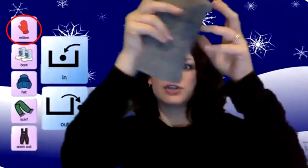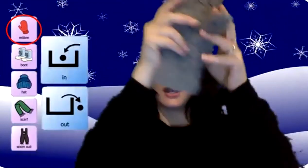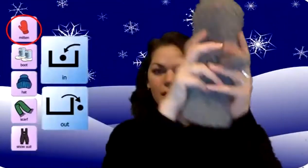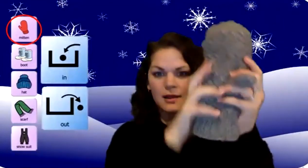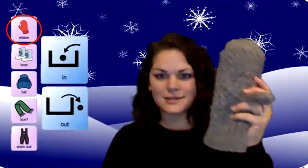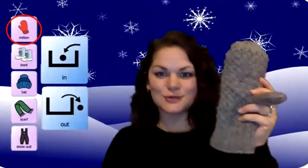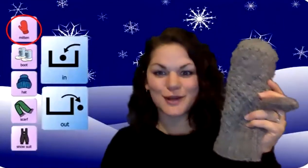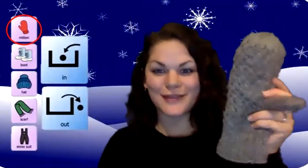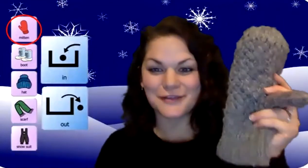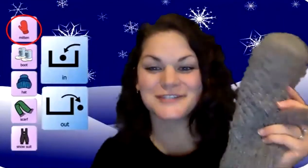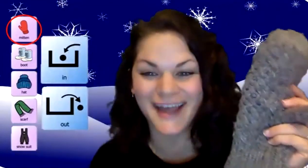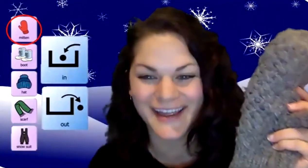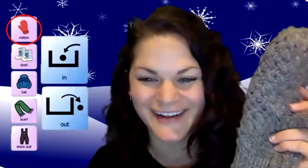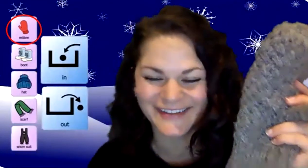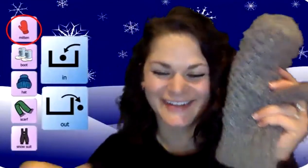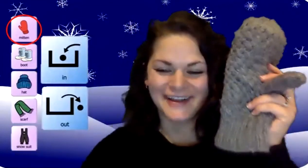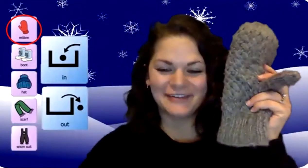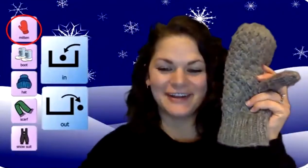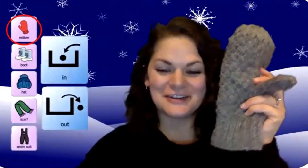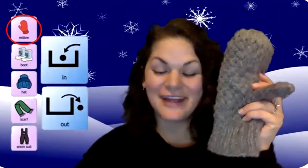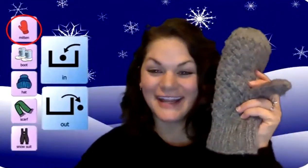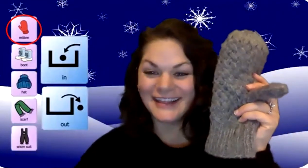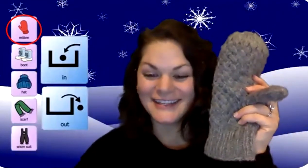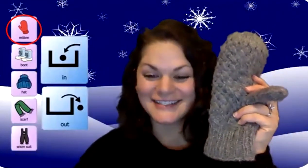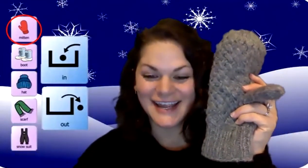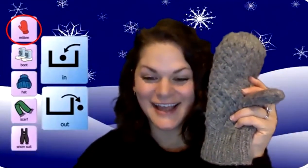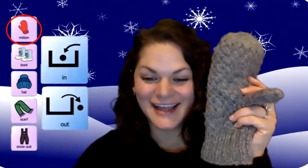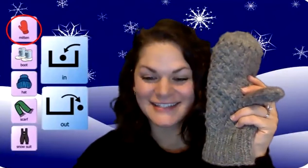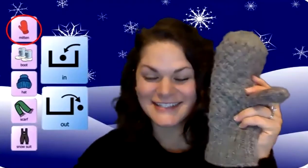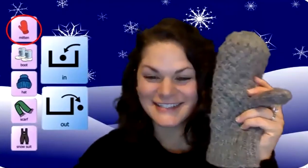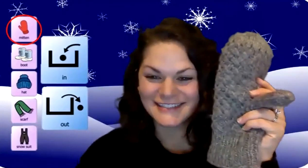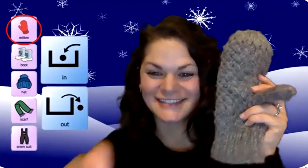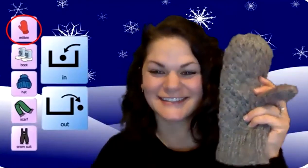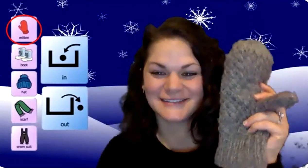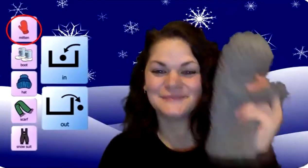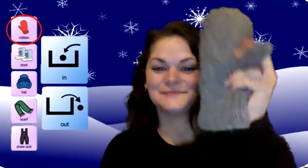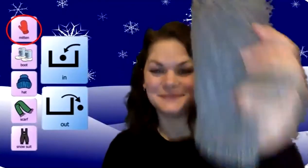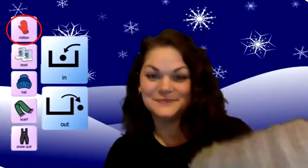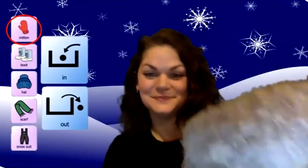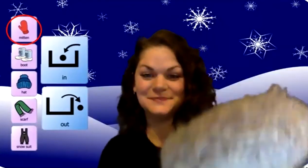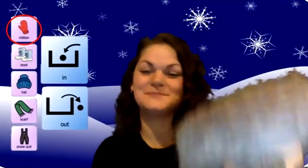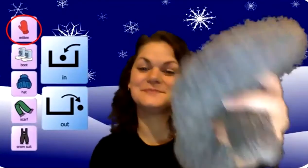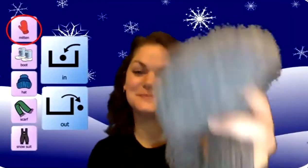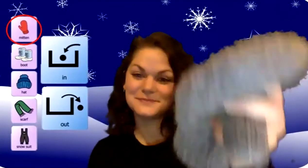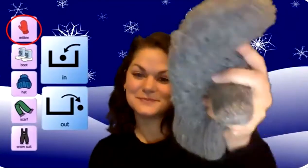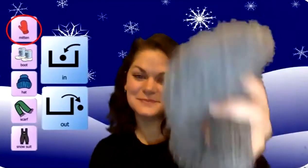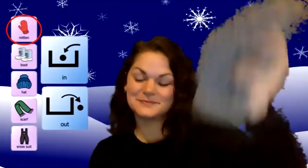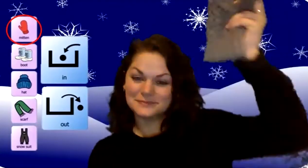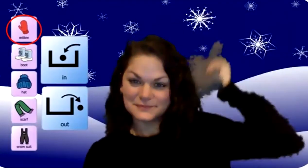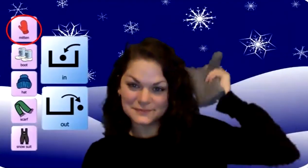hands and do it on the other side. All right. Are you ready? Let's dance. You put your left mitten in. You take your left